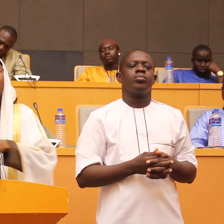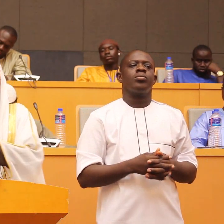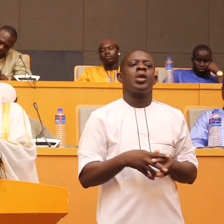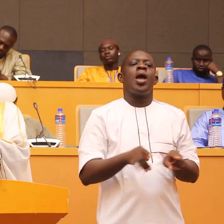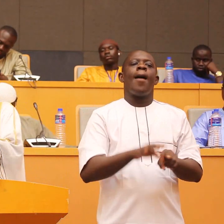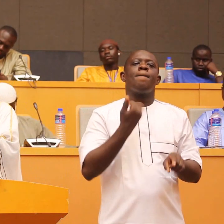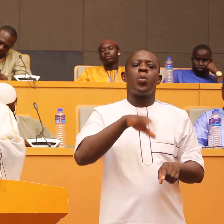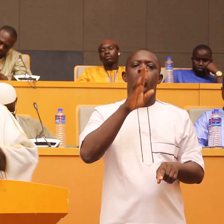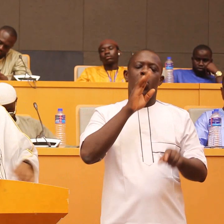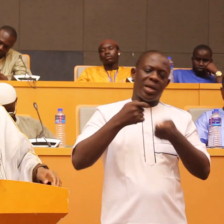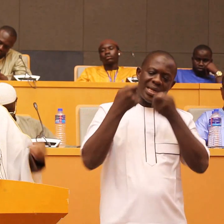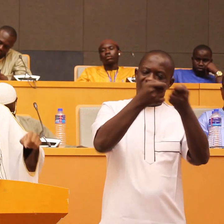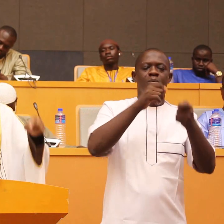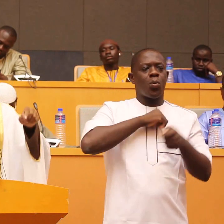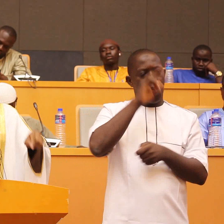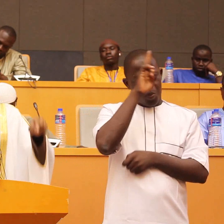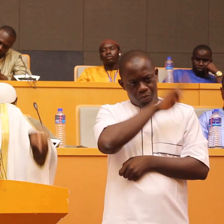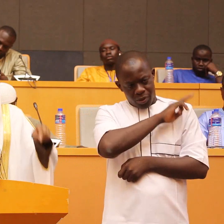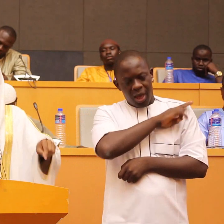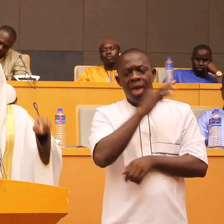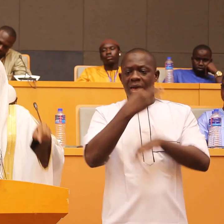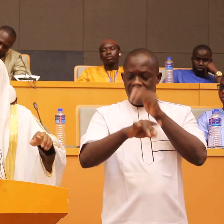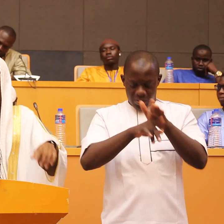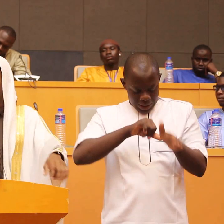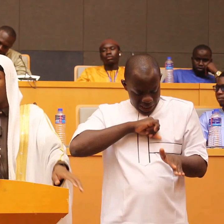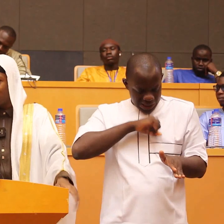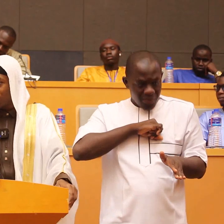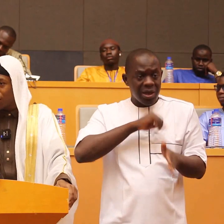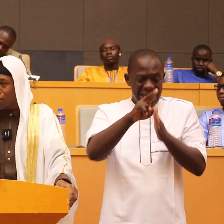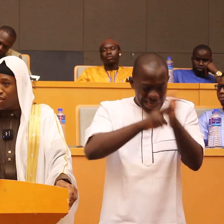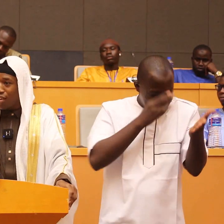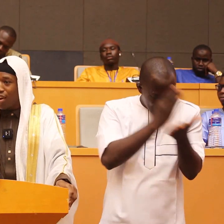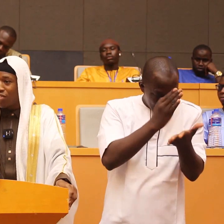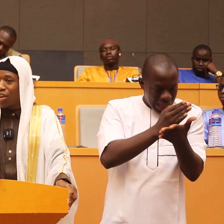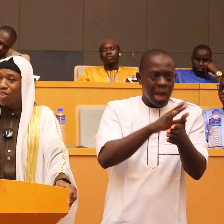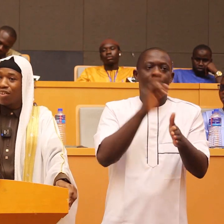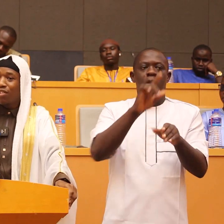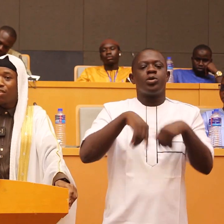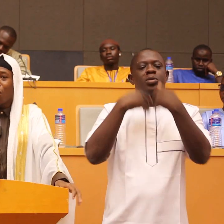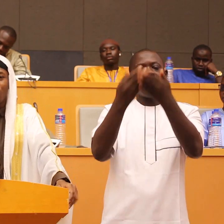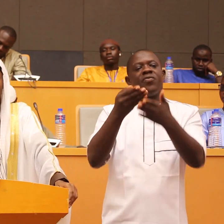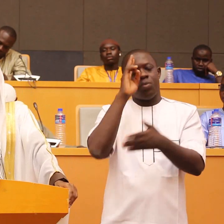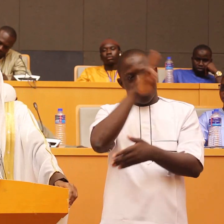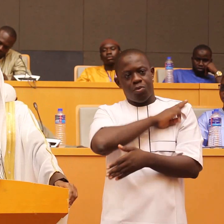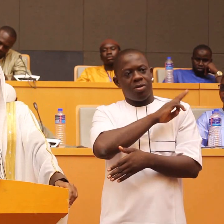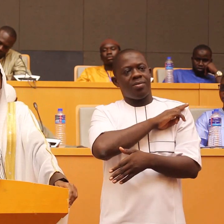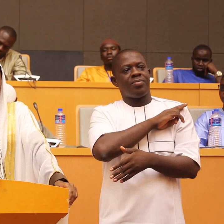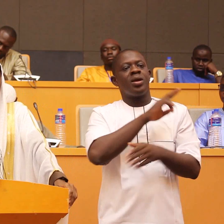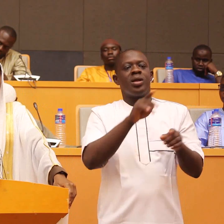will give it to their brothers even if they themselves are in need of it and shaykh sisau